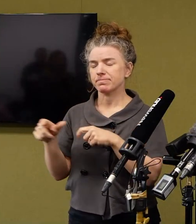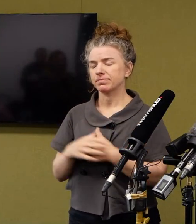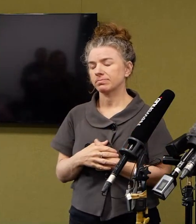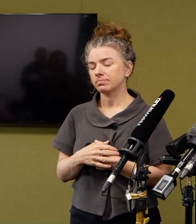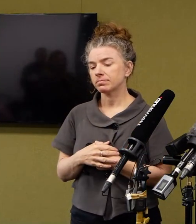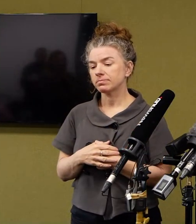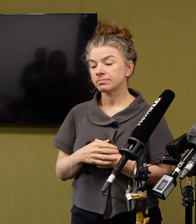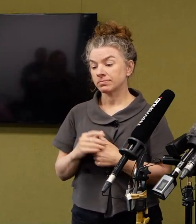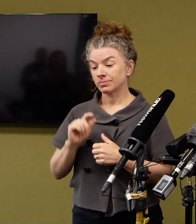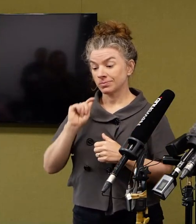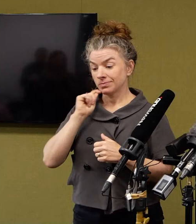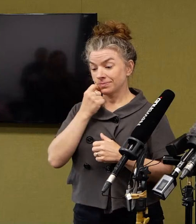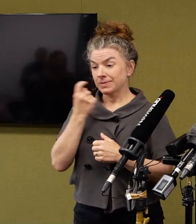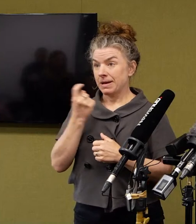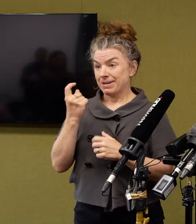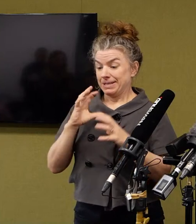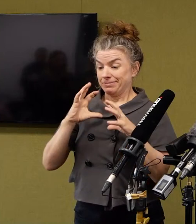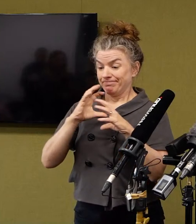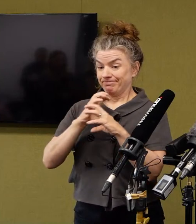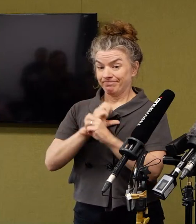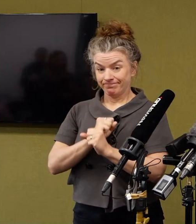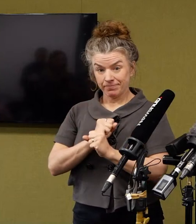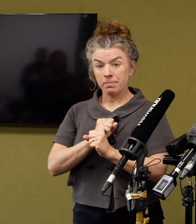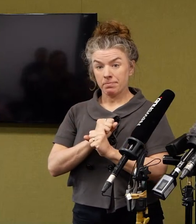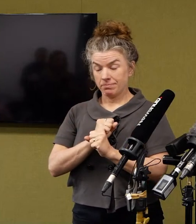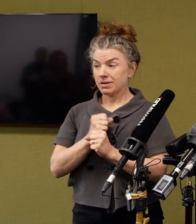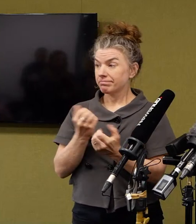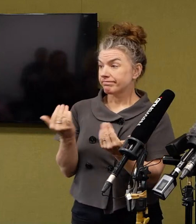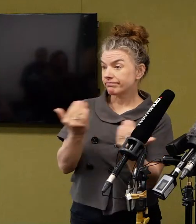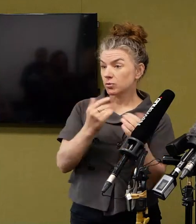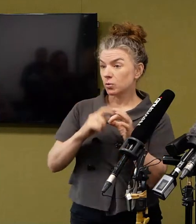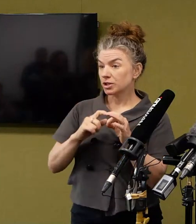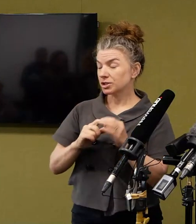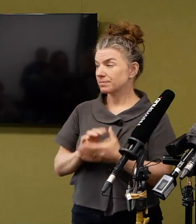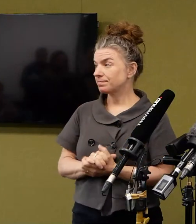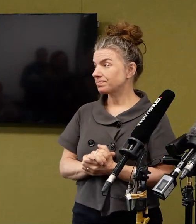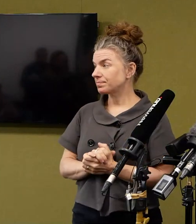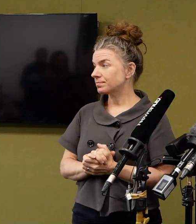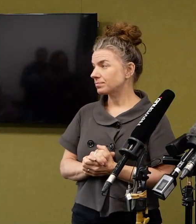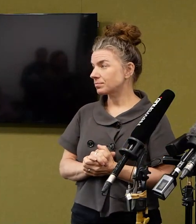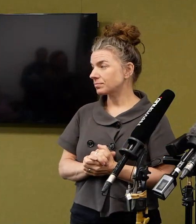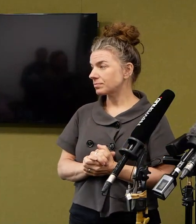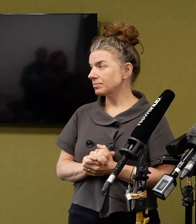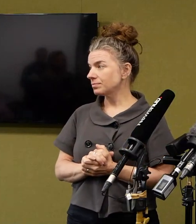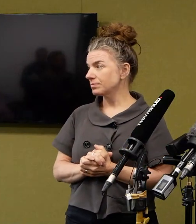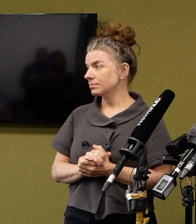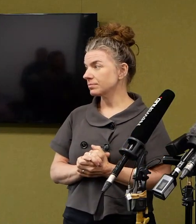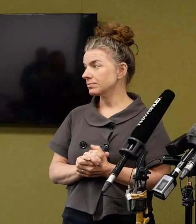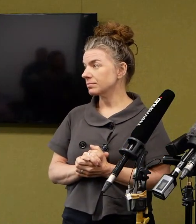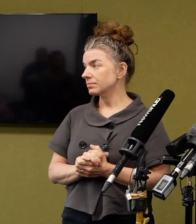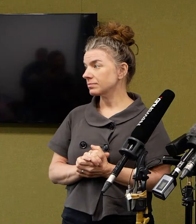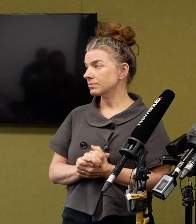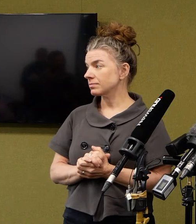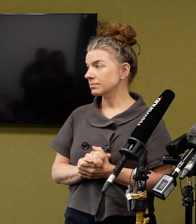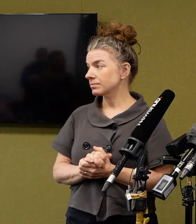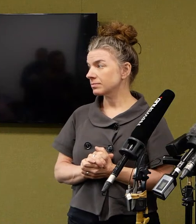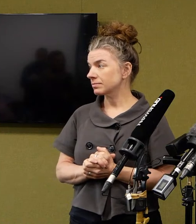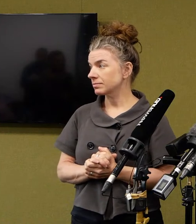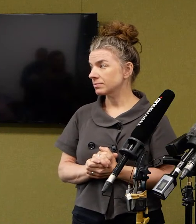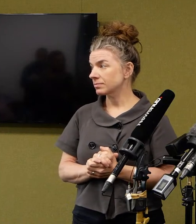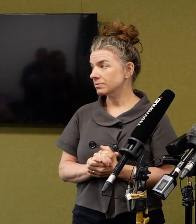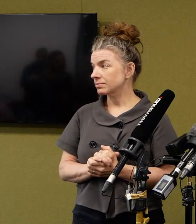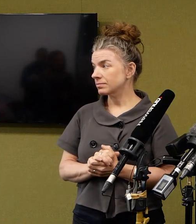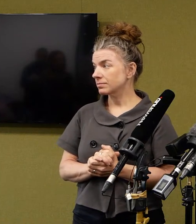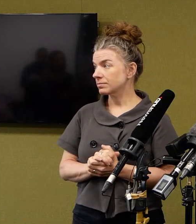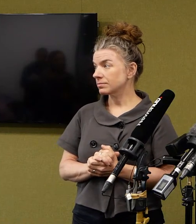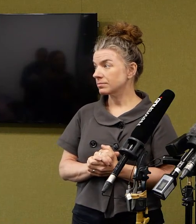finish my prepared comments there and I'm open to questions. We're aware of the case where a large employer in Auckland CBD asked a worker